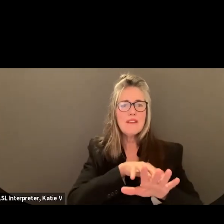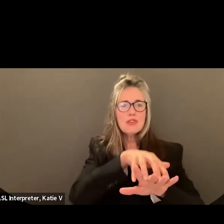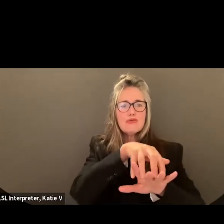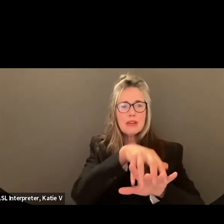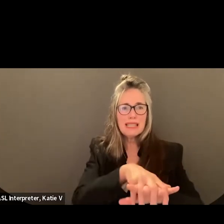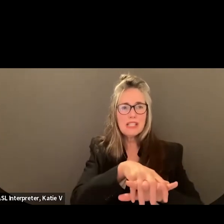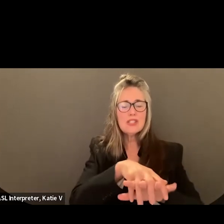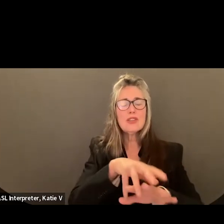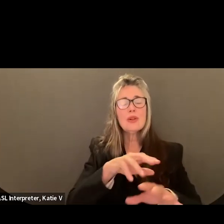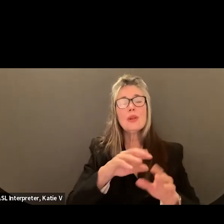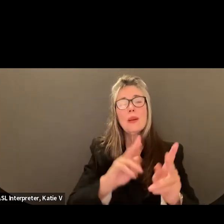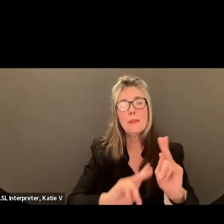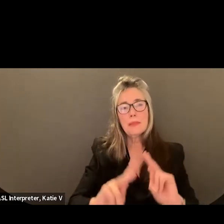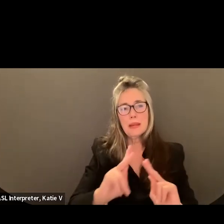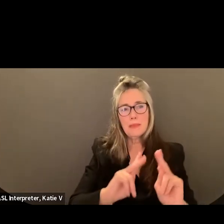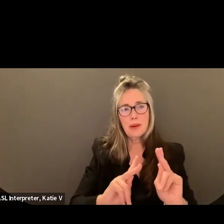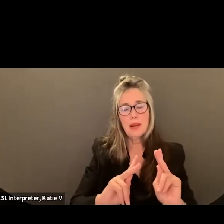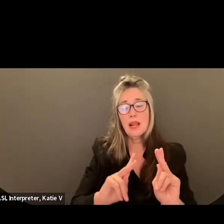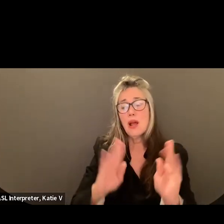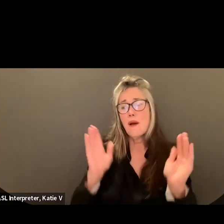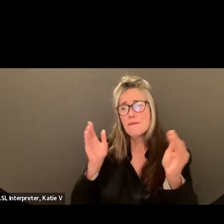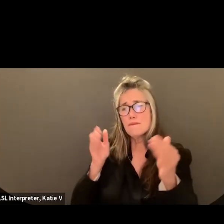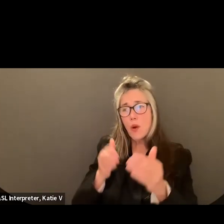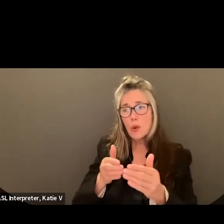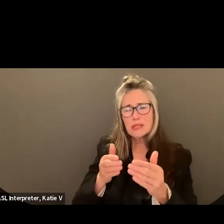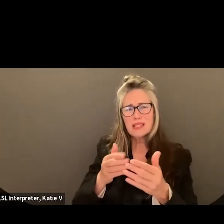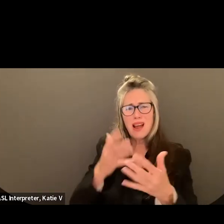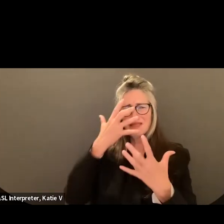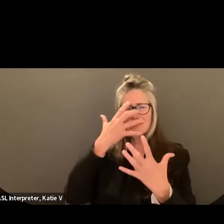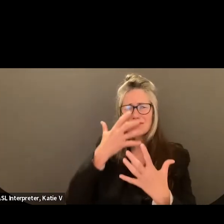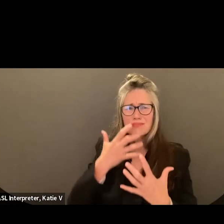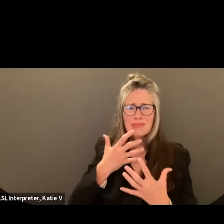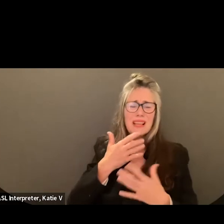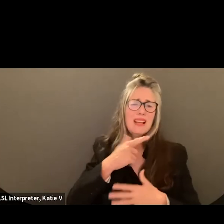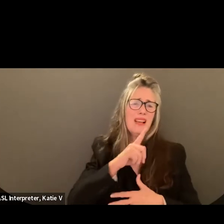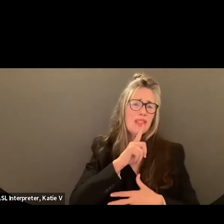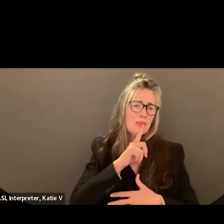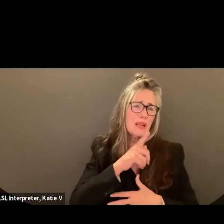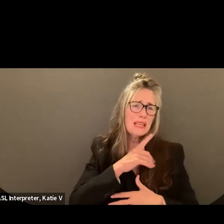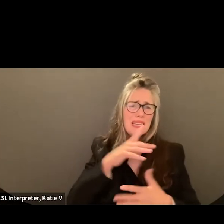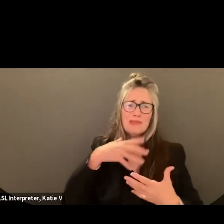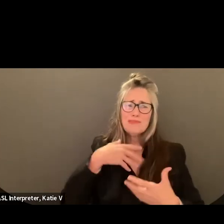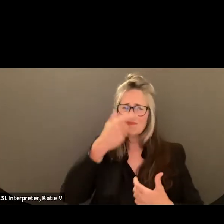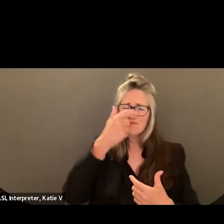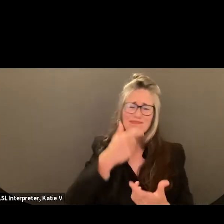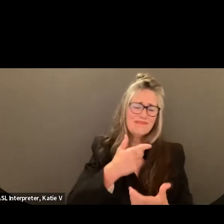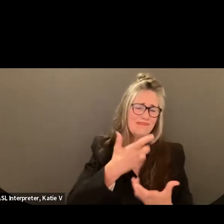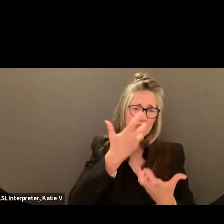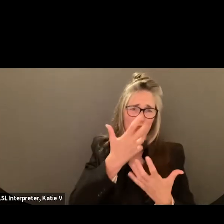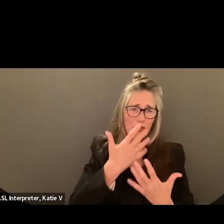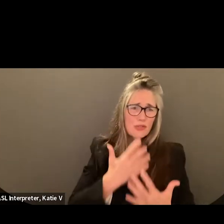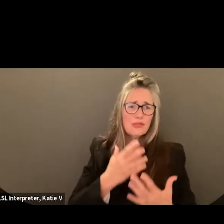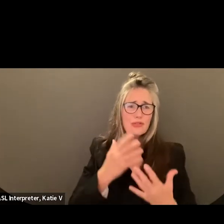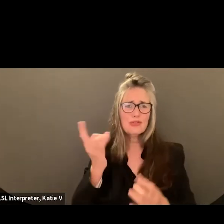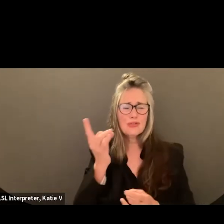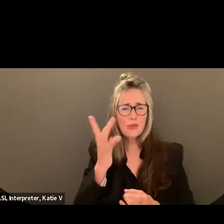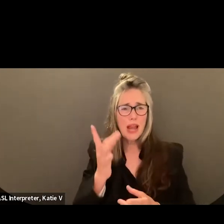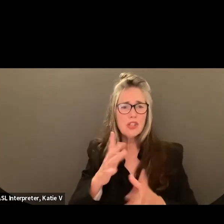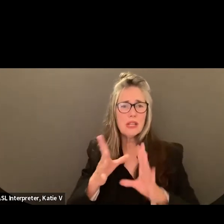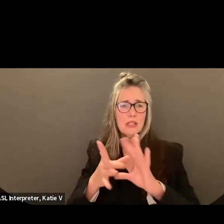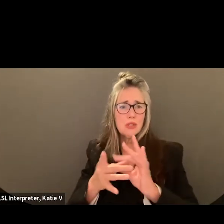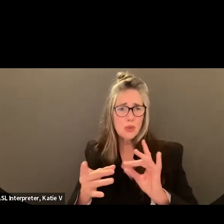tragic stories that hurt, but strengthen their communities. With the Chumash deeply rooted in our community, we continue to be grateful